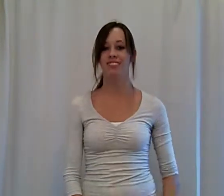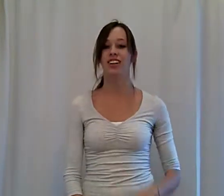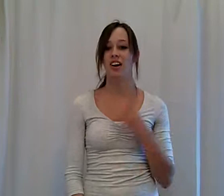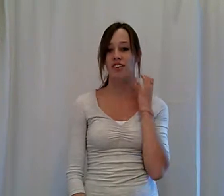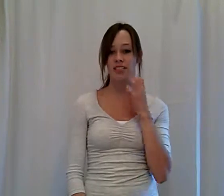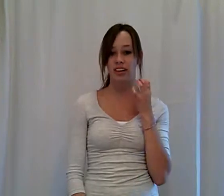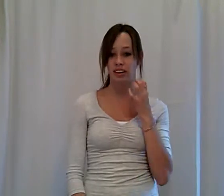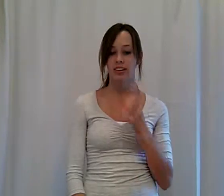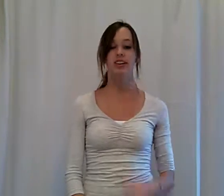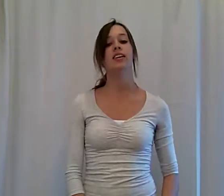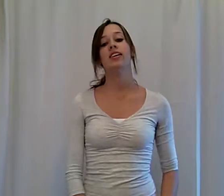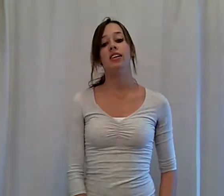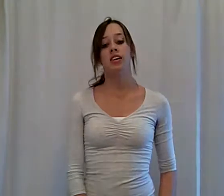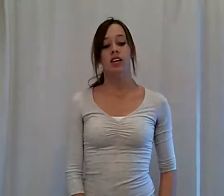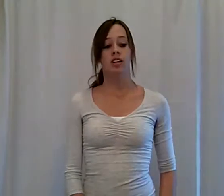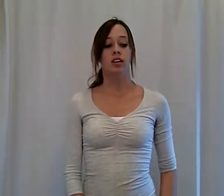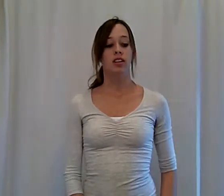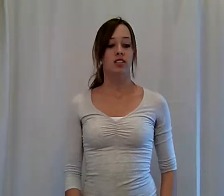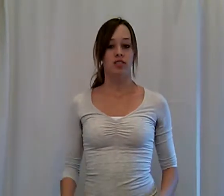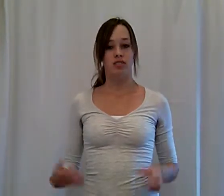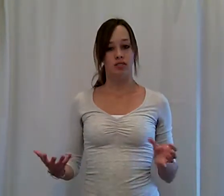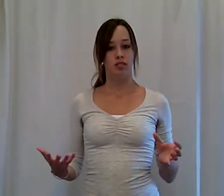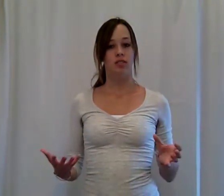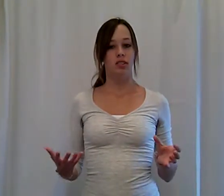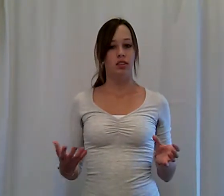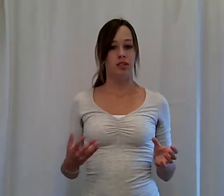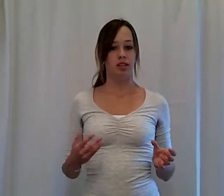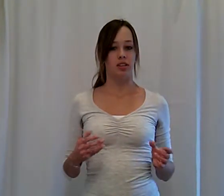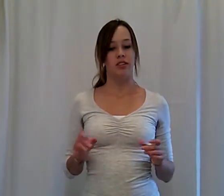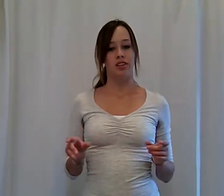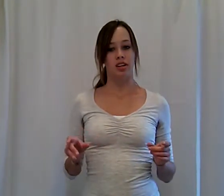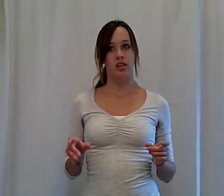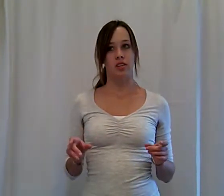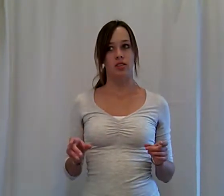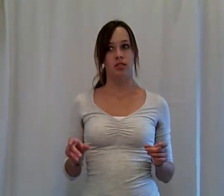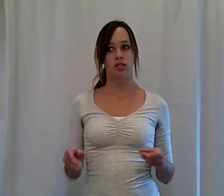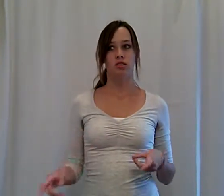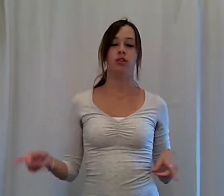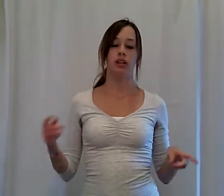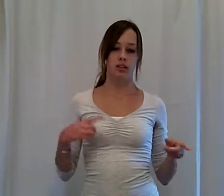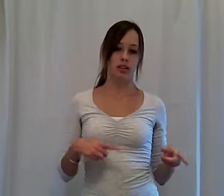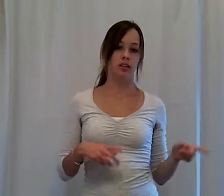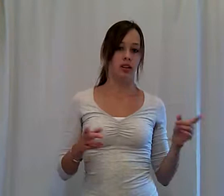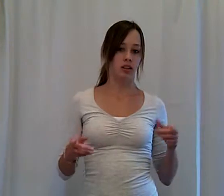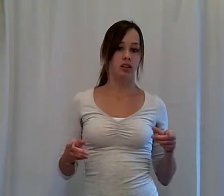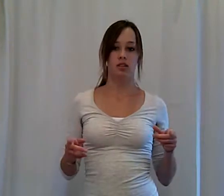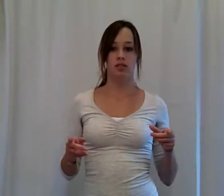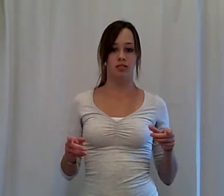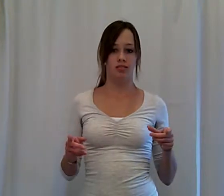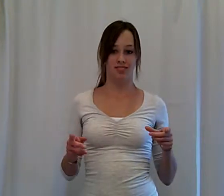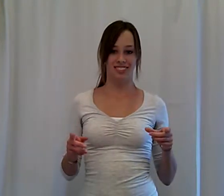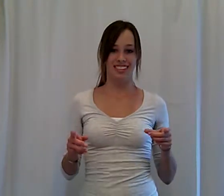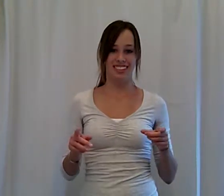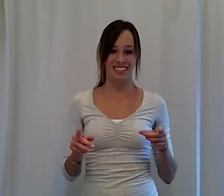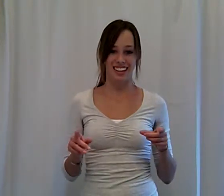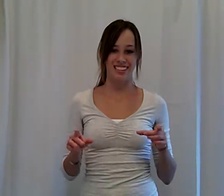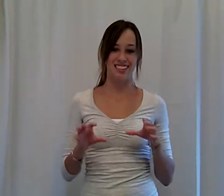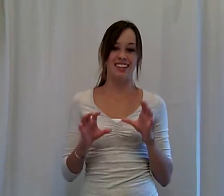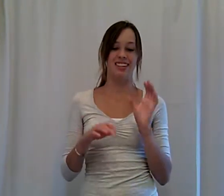Cough by him. And so, you know, they did nothing, you are nothing, nothing. Less than,